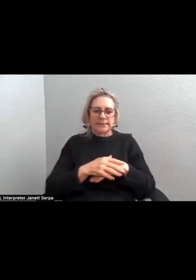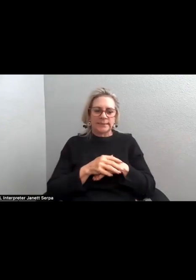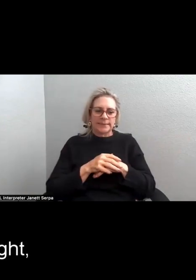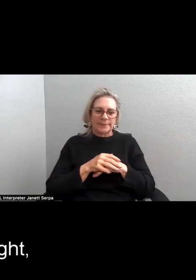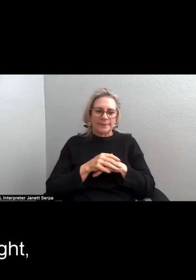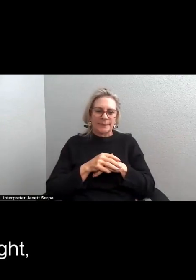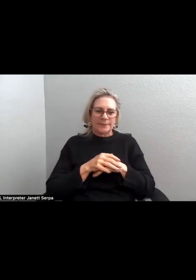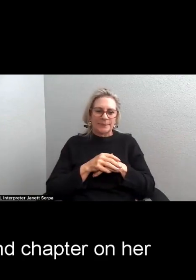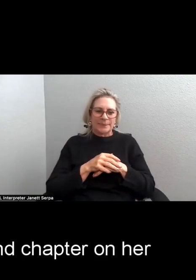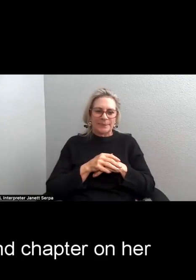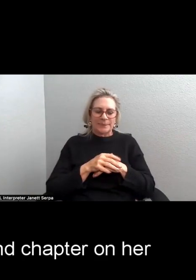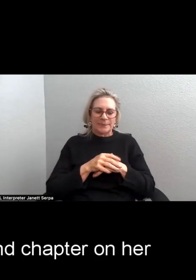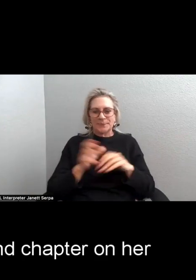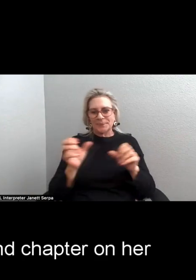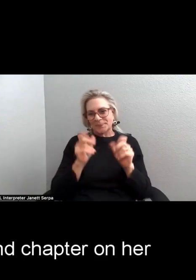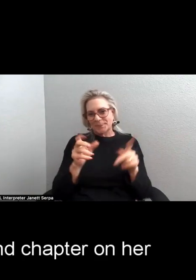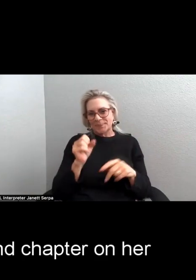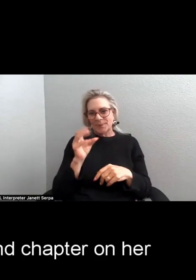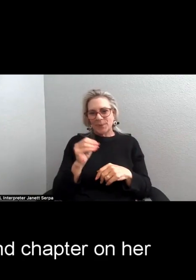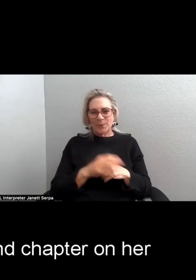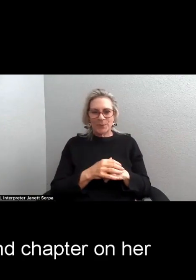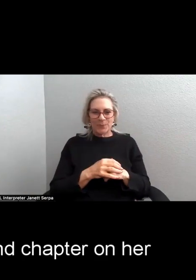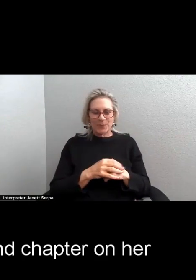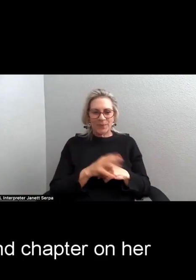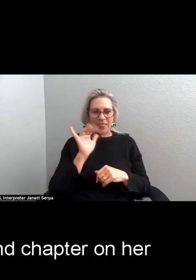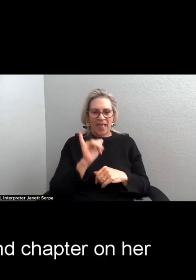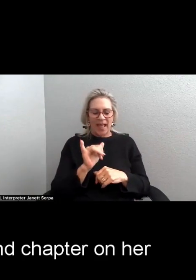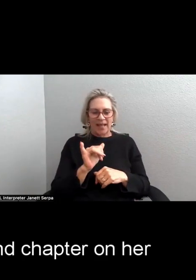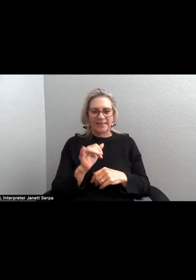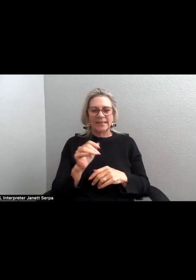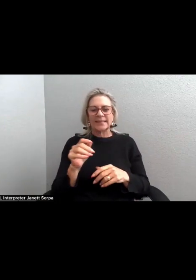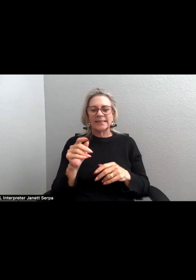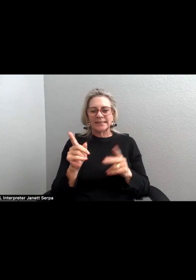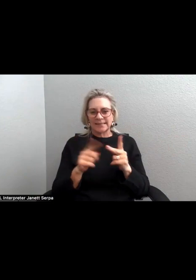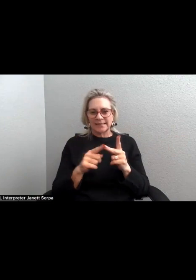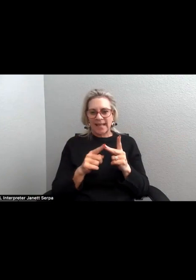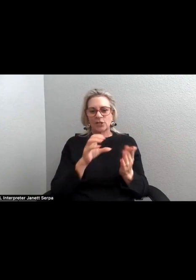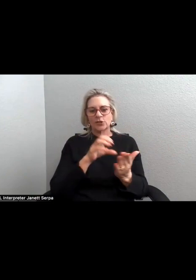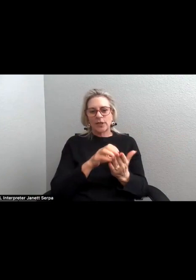All right. So that's the second chapter on her